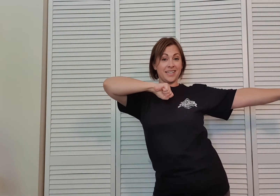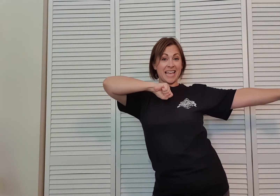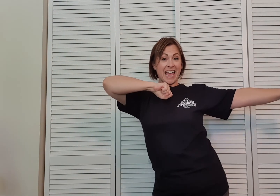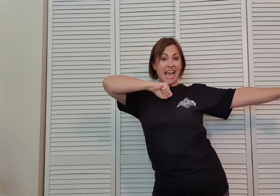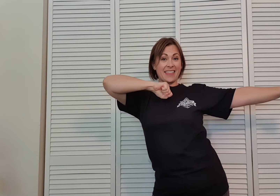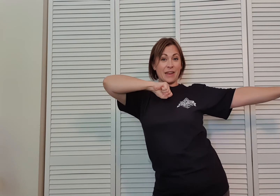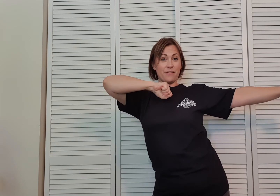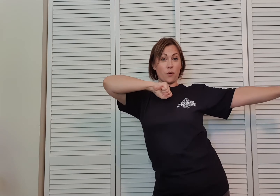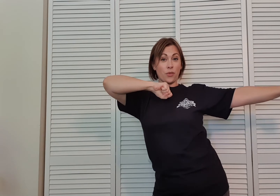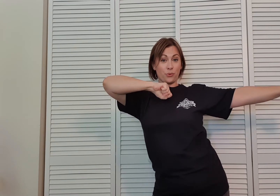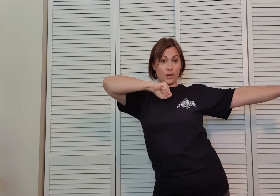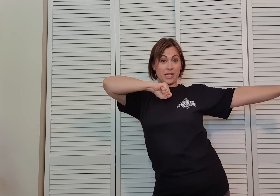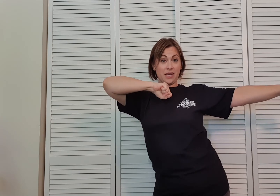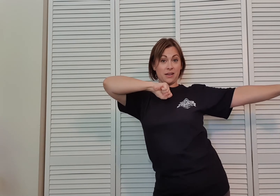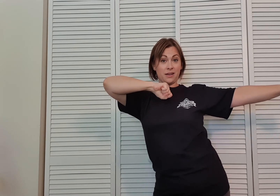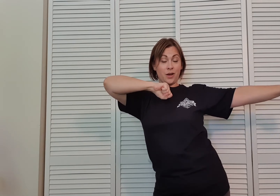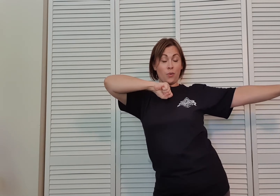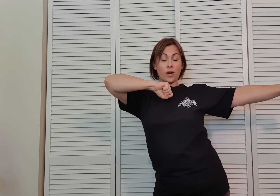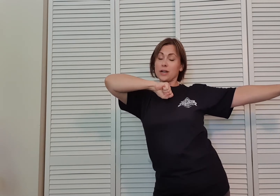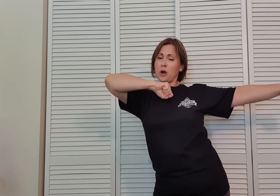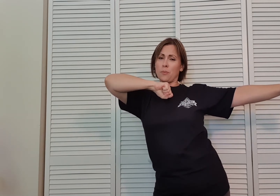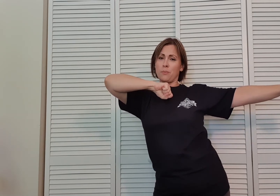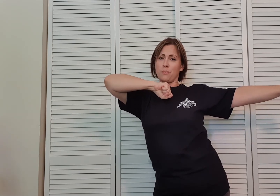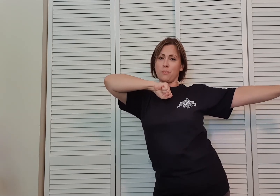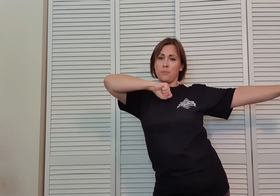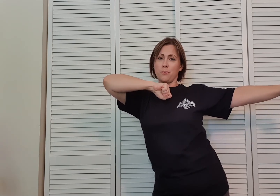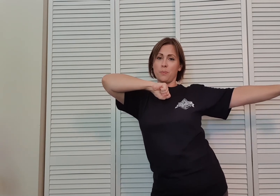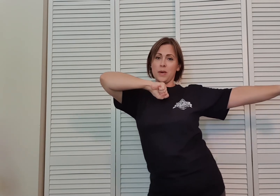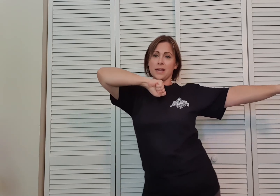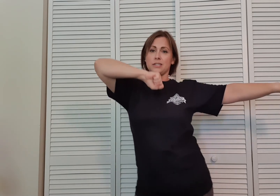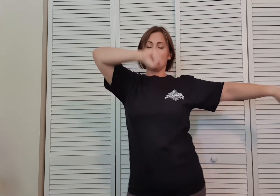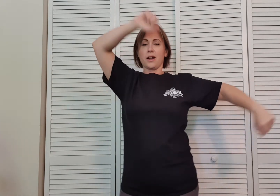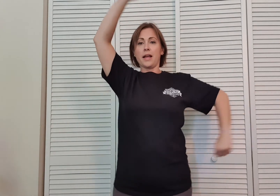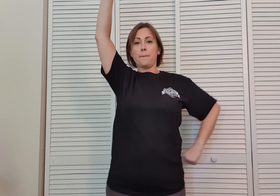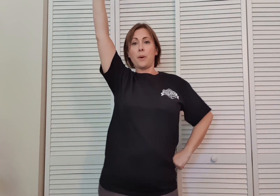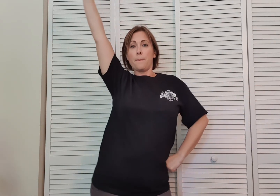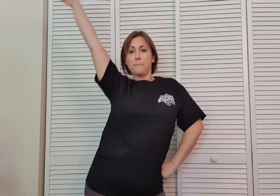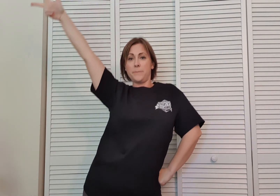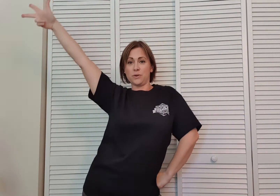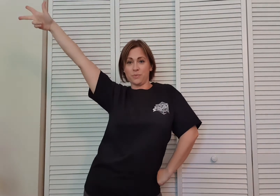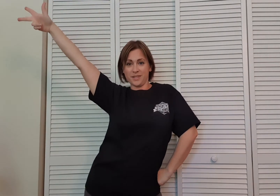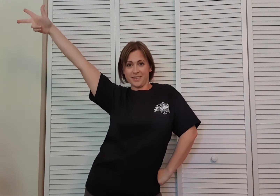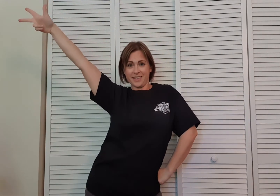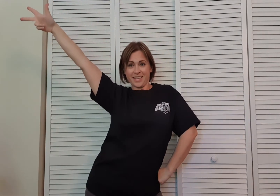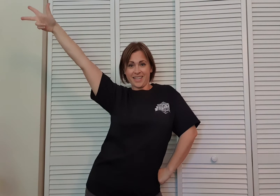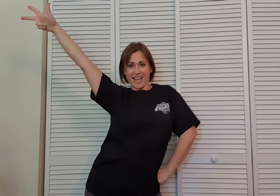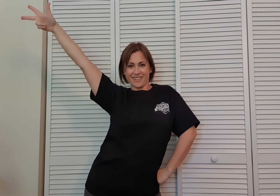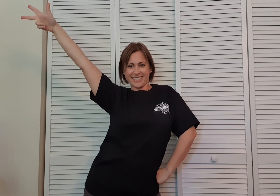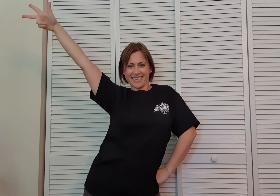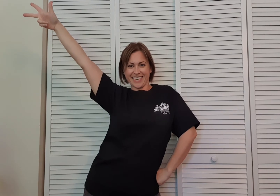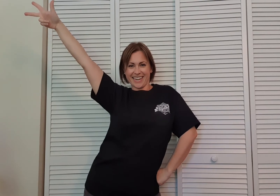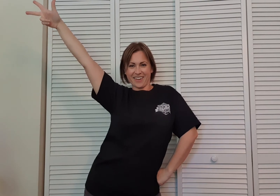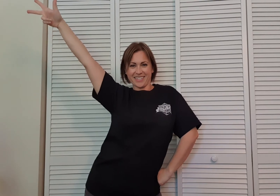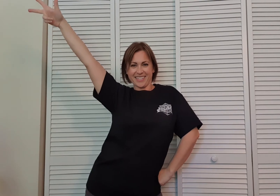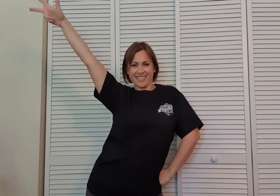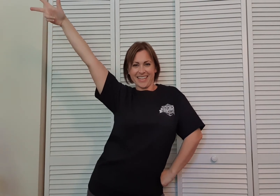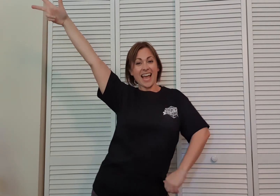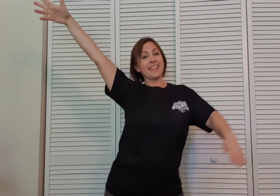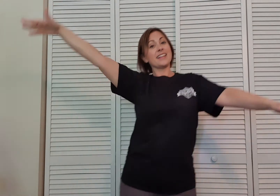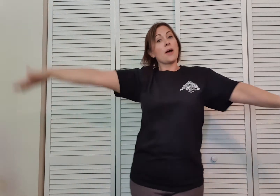And then for three. We're gonna go back to our hip. Boom. And we're sticking it out. And then come